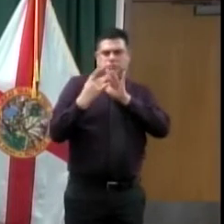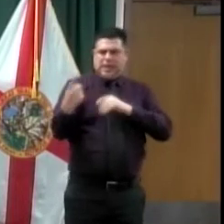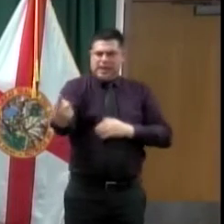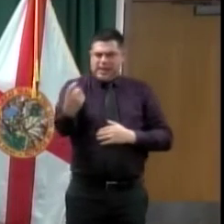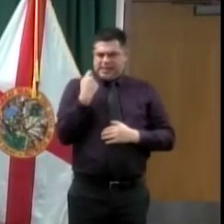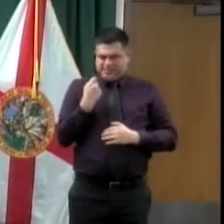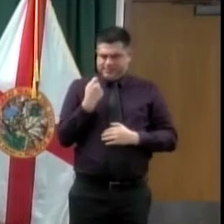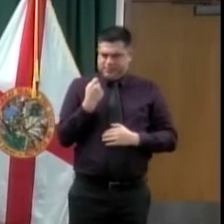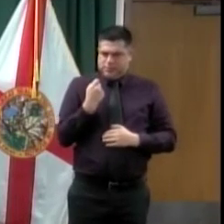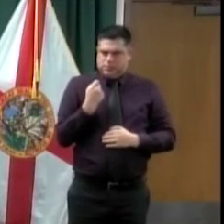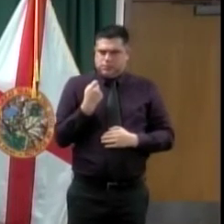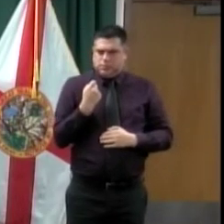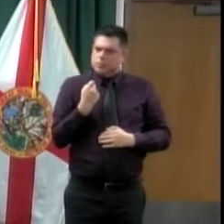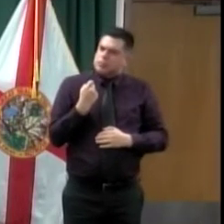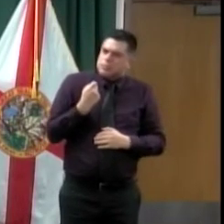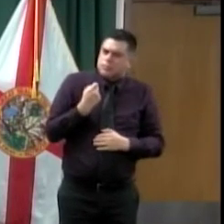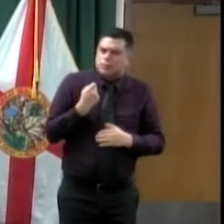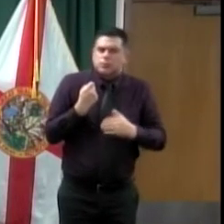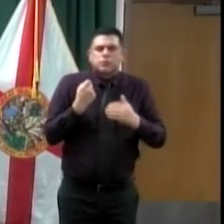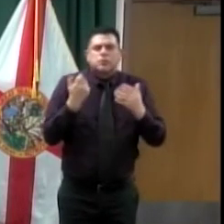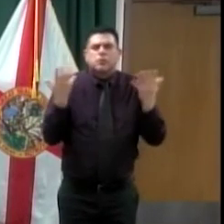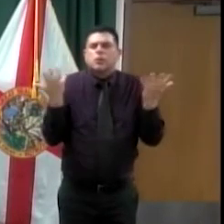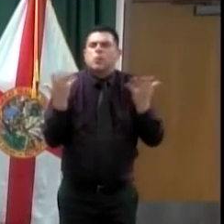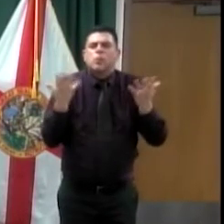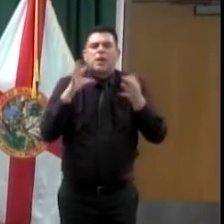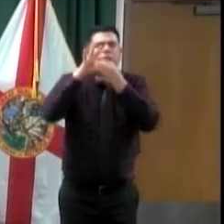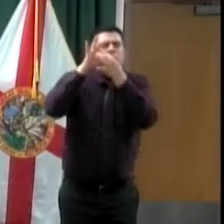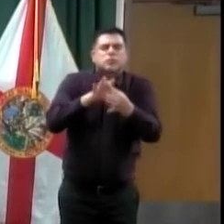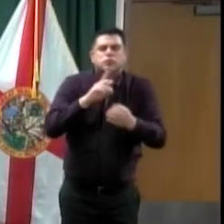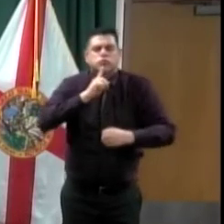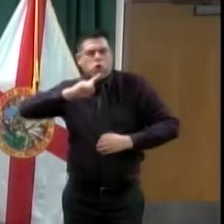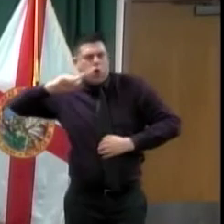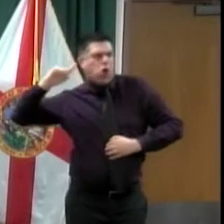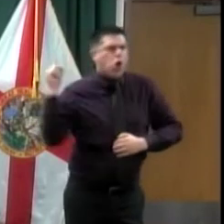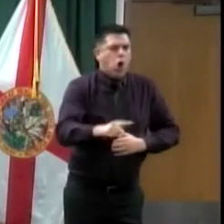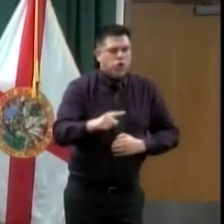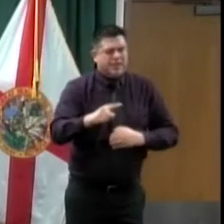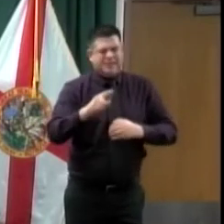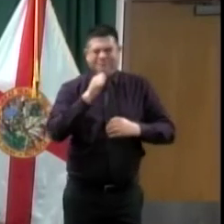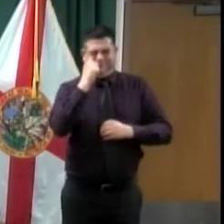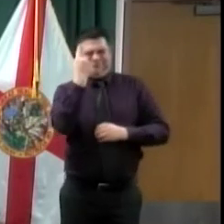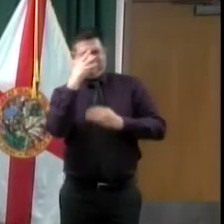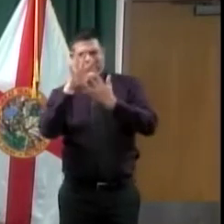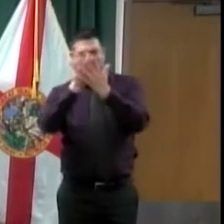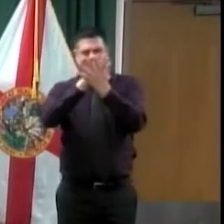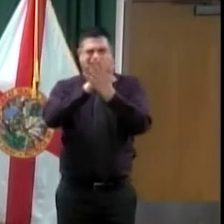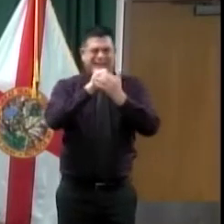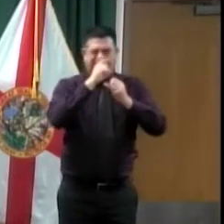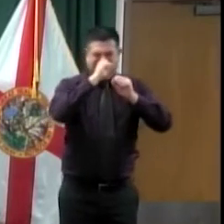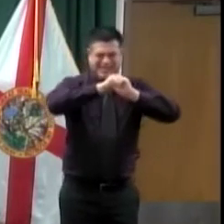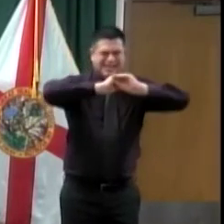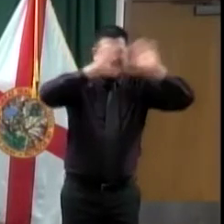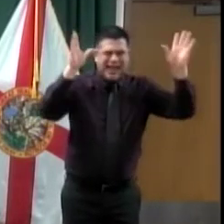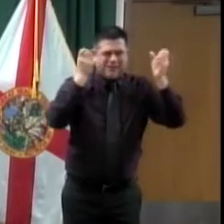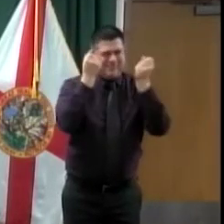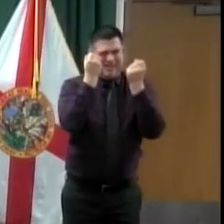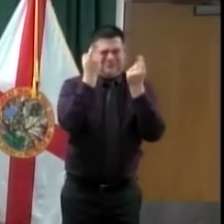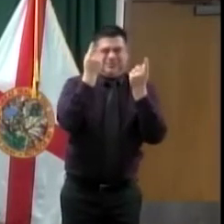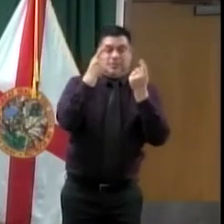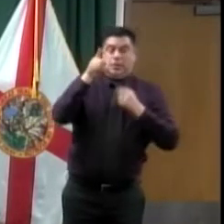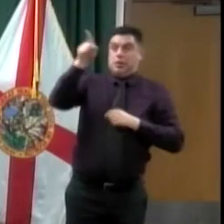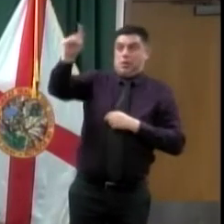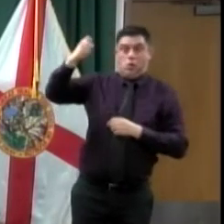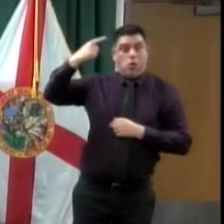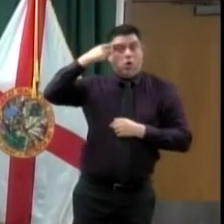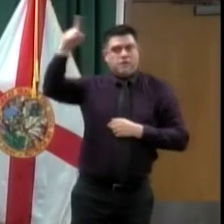takes effect? So tomorrow at midnight, the governor's order takes effect, and that means non-essential